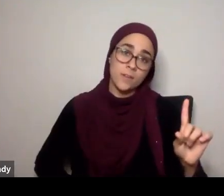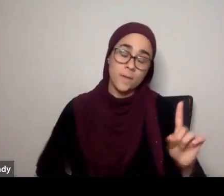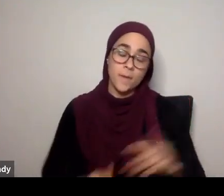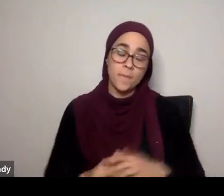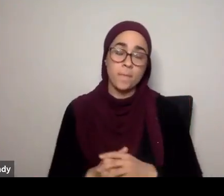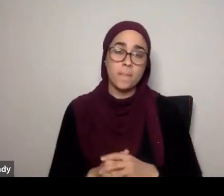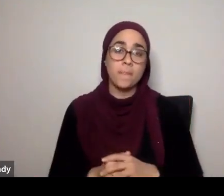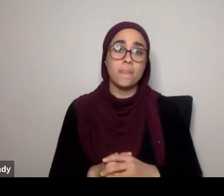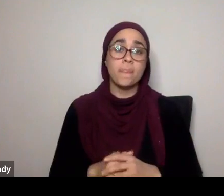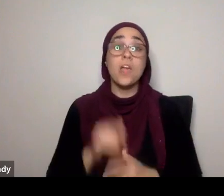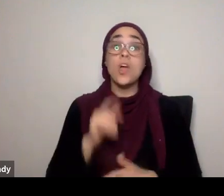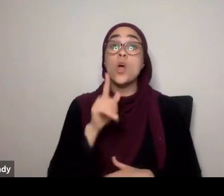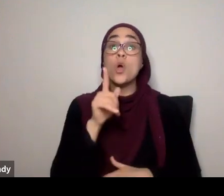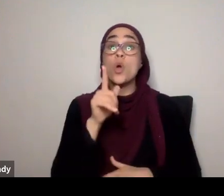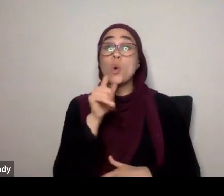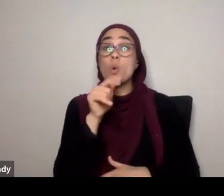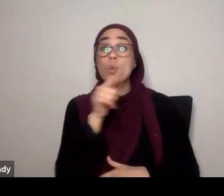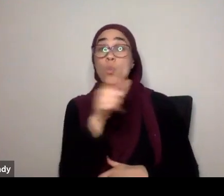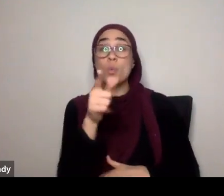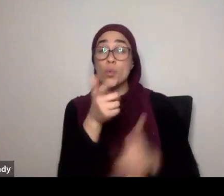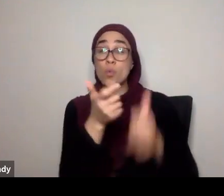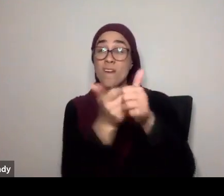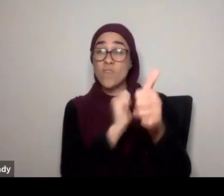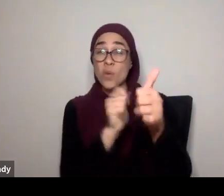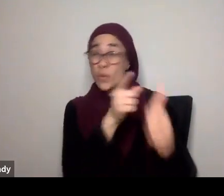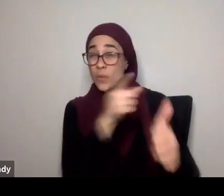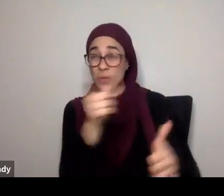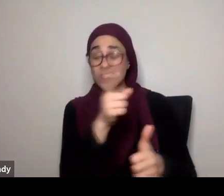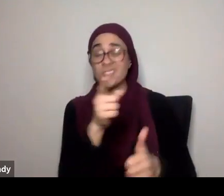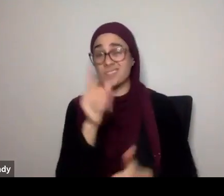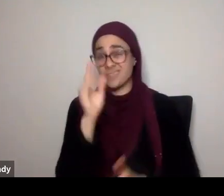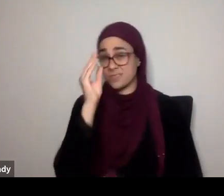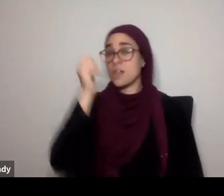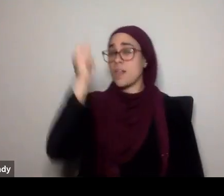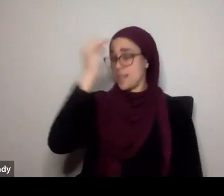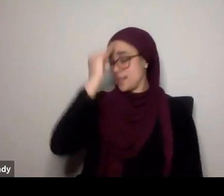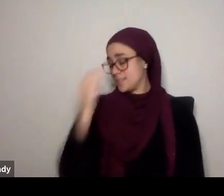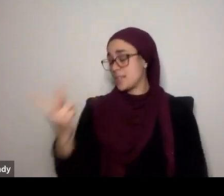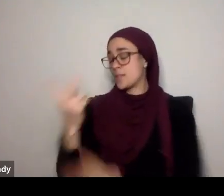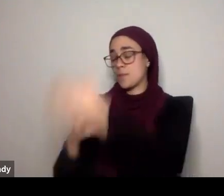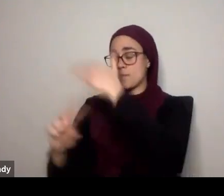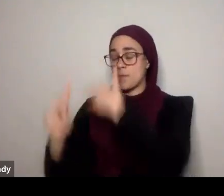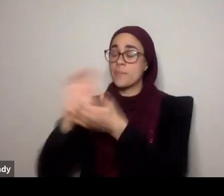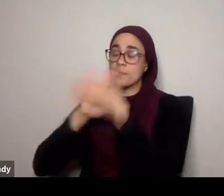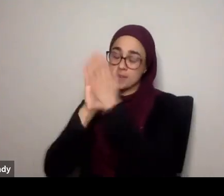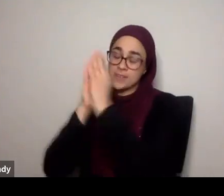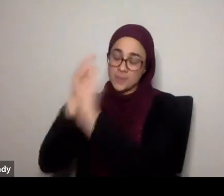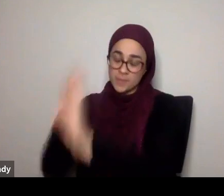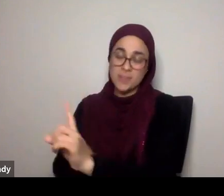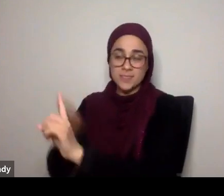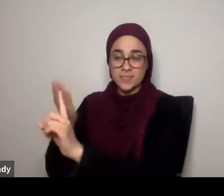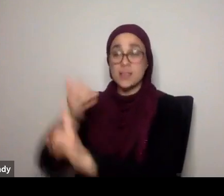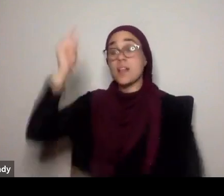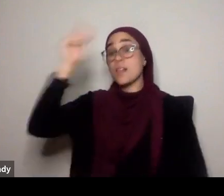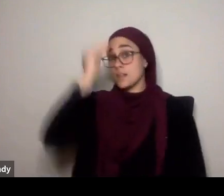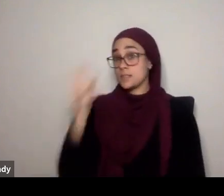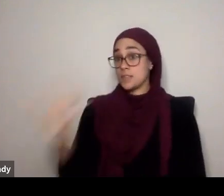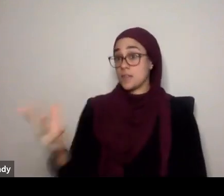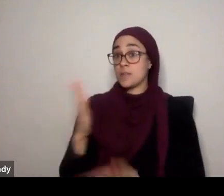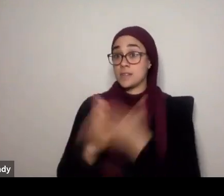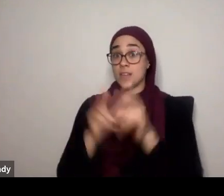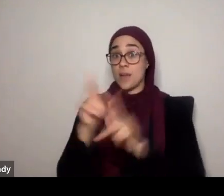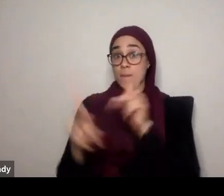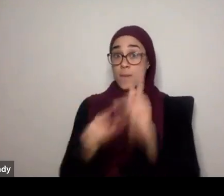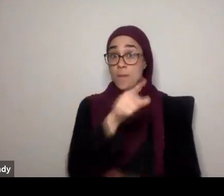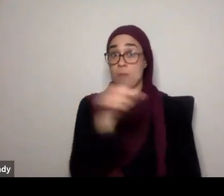who's going to avoid this reminder, so Muhammad, there are going to be, Allah subhanahu wa ta'ala, there are going to be people, who actually, try to avoid